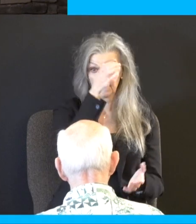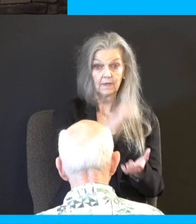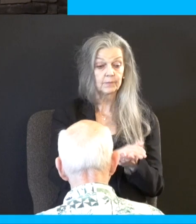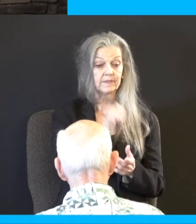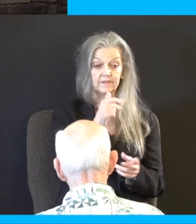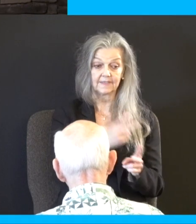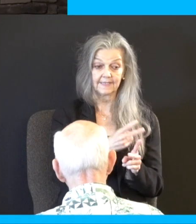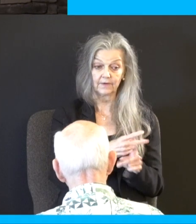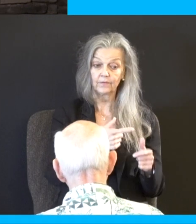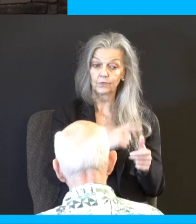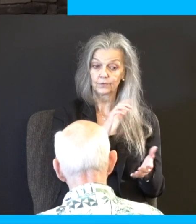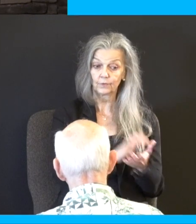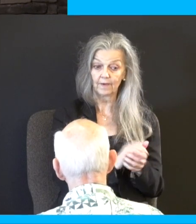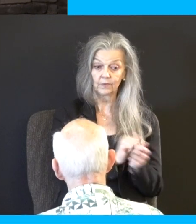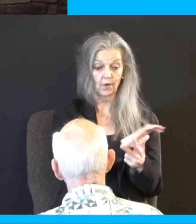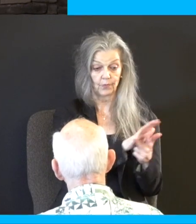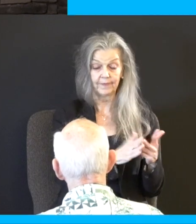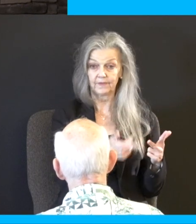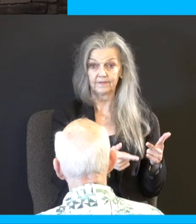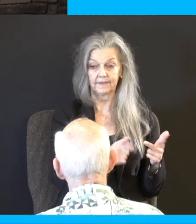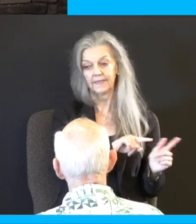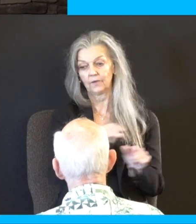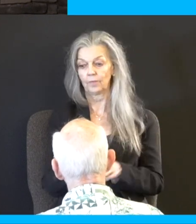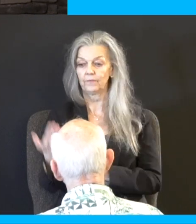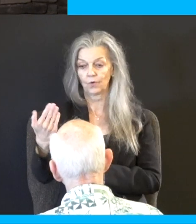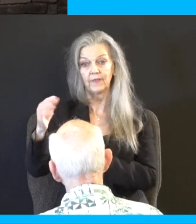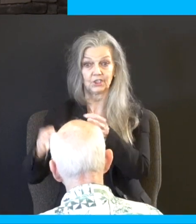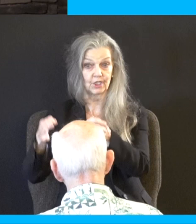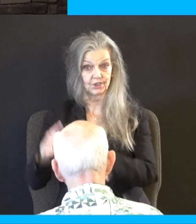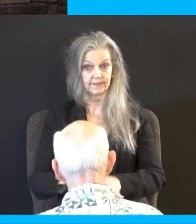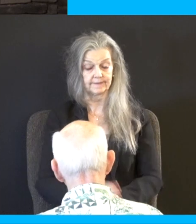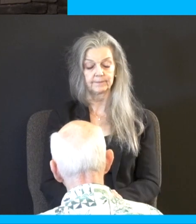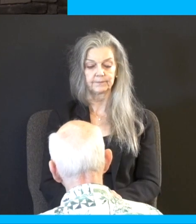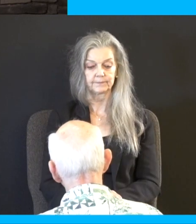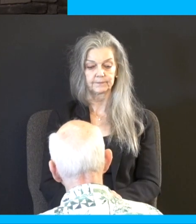She goes free. So, he put rules around this. Now, this brings up a bigger question.